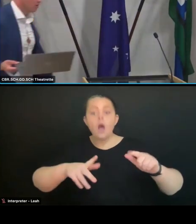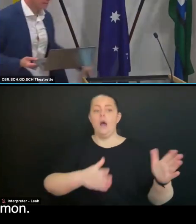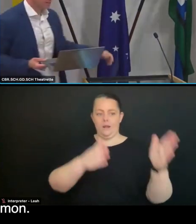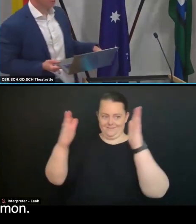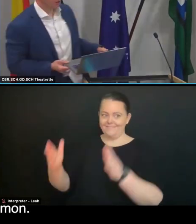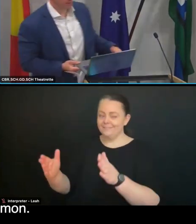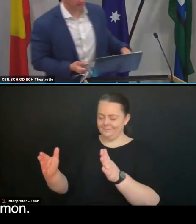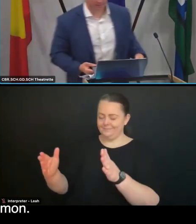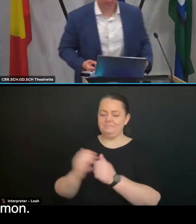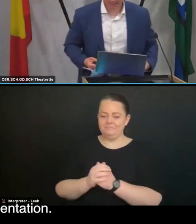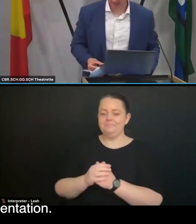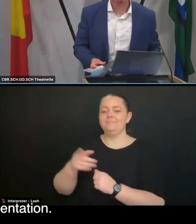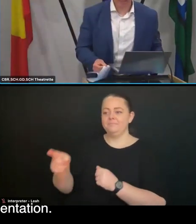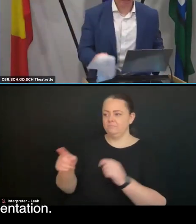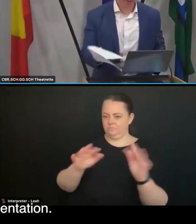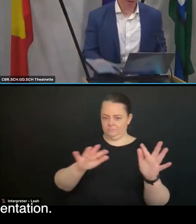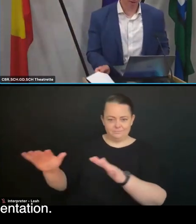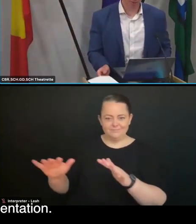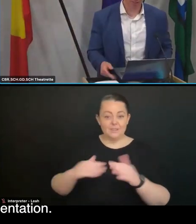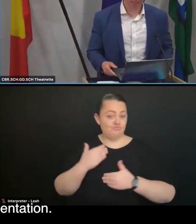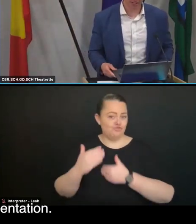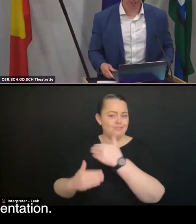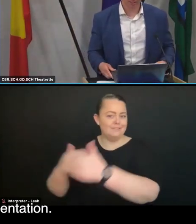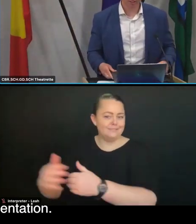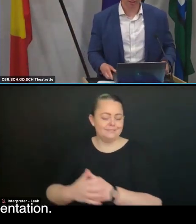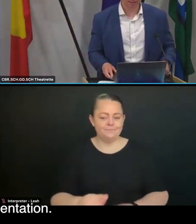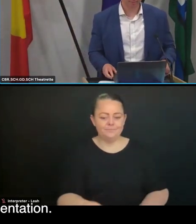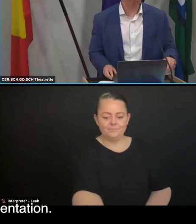All right. Thank you, Simon. That's the end of our presentation.